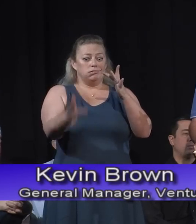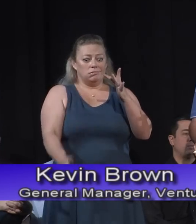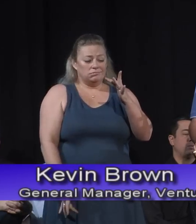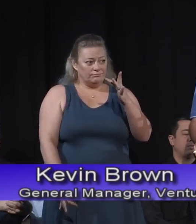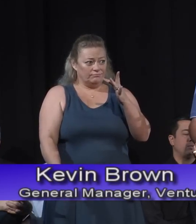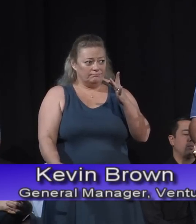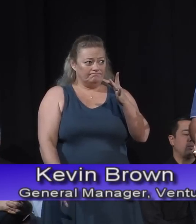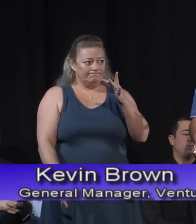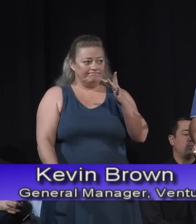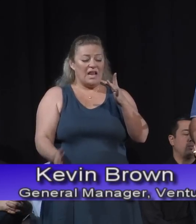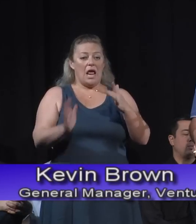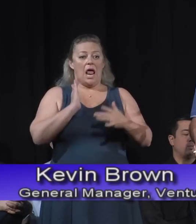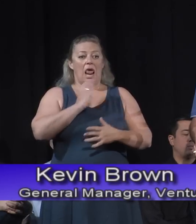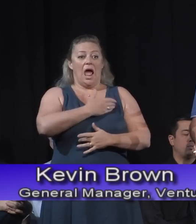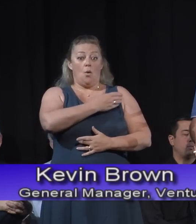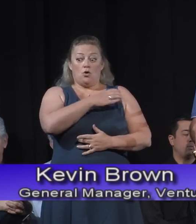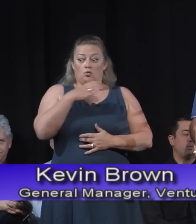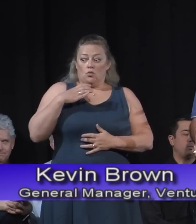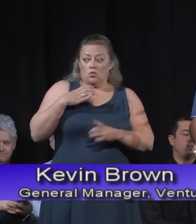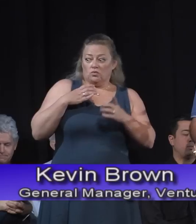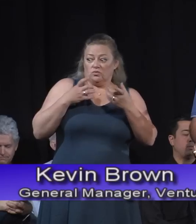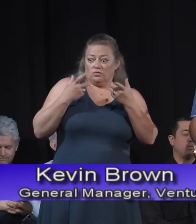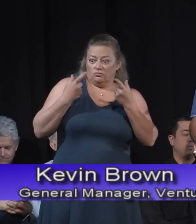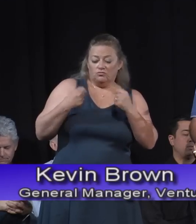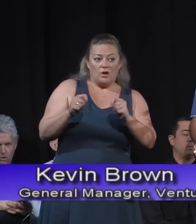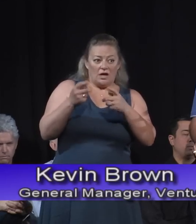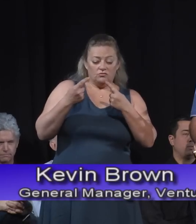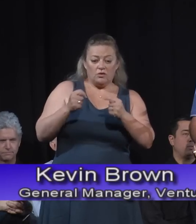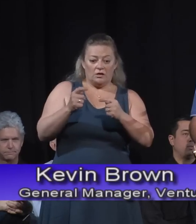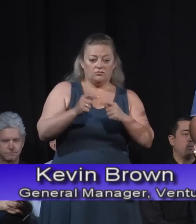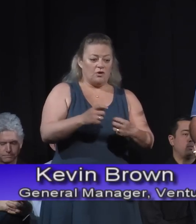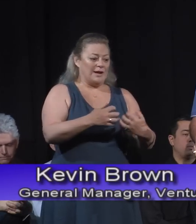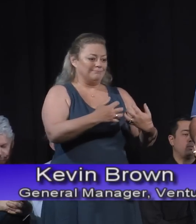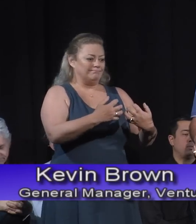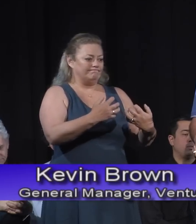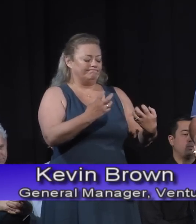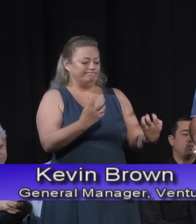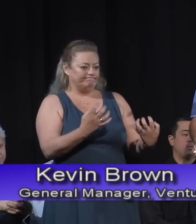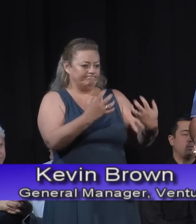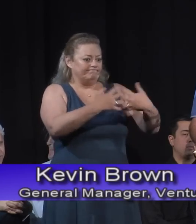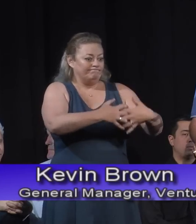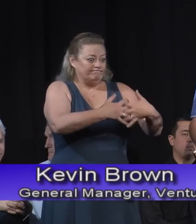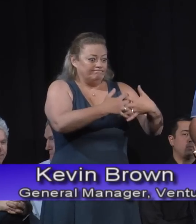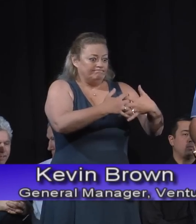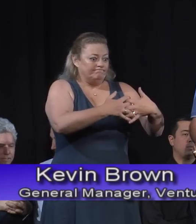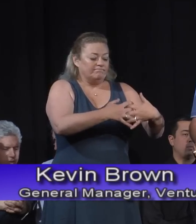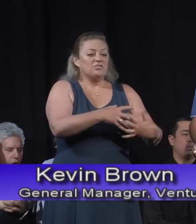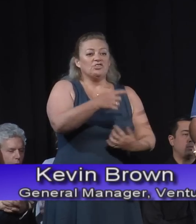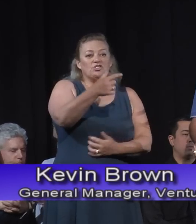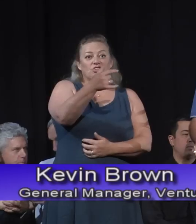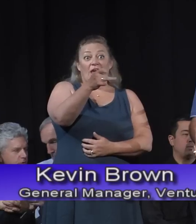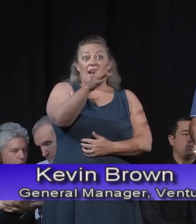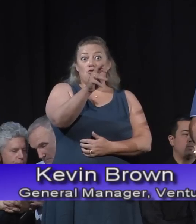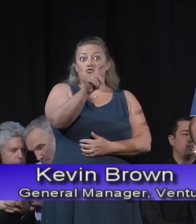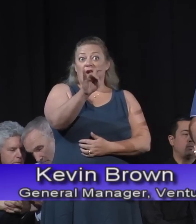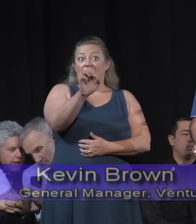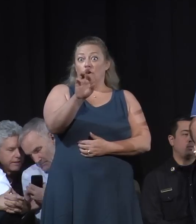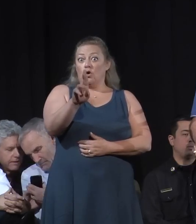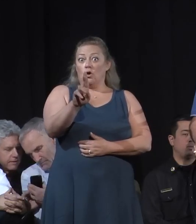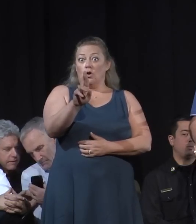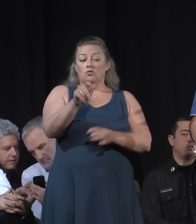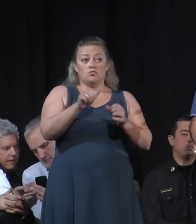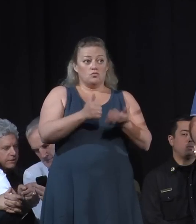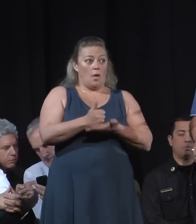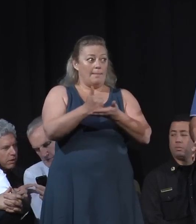place generator power on pumps. Our crews were in harm's way in the fire line trying to boost pressure within the city.